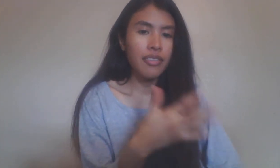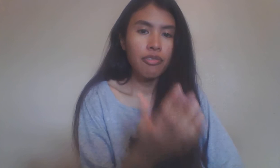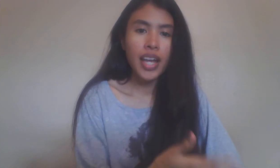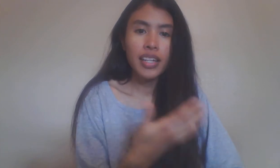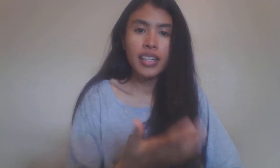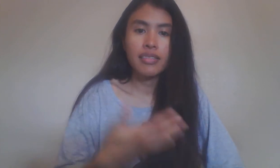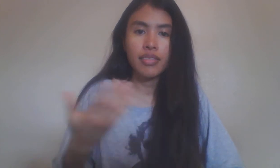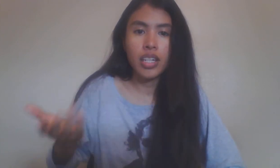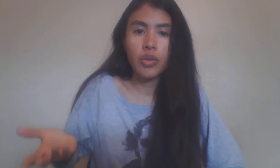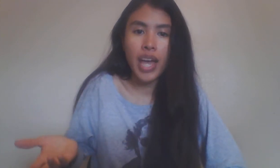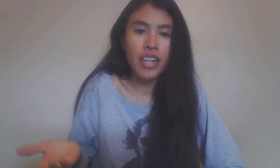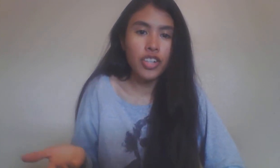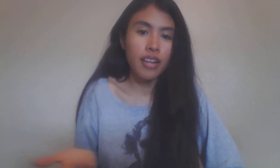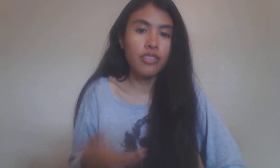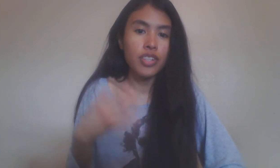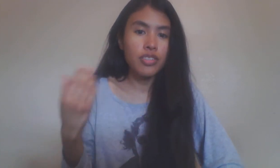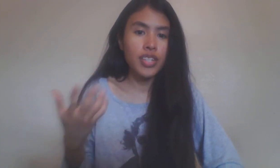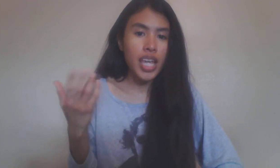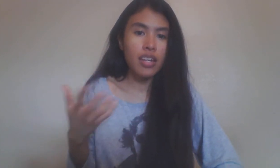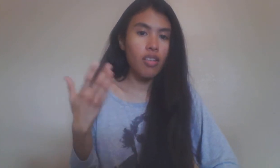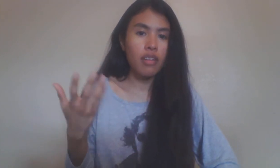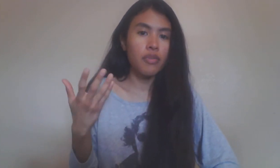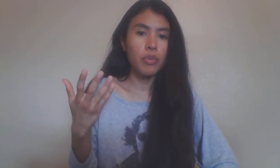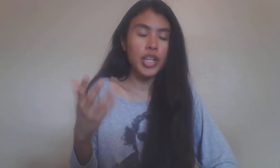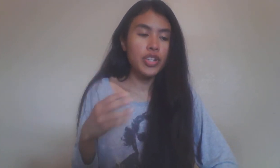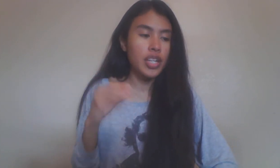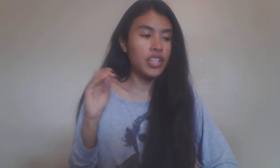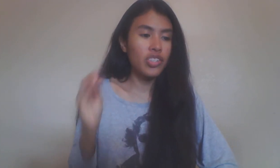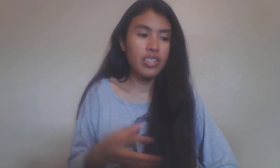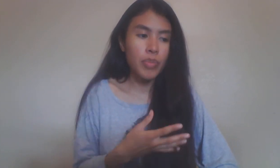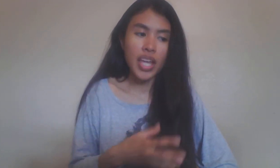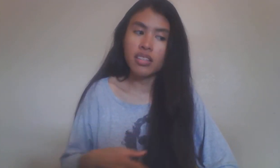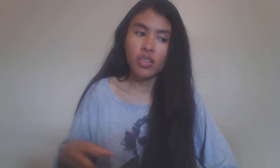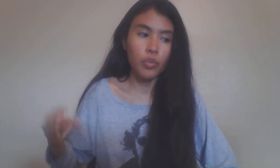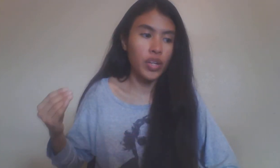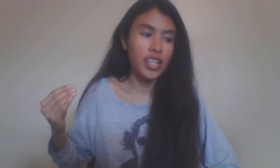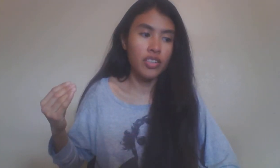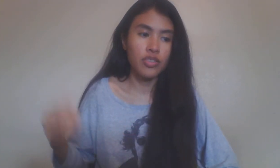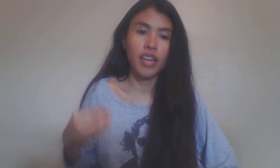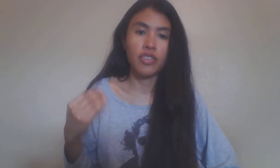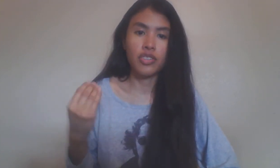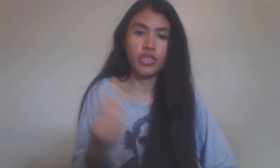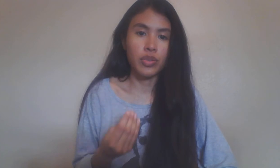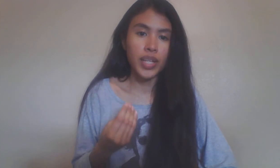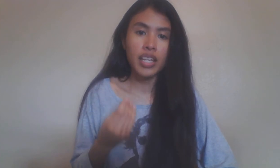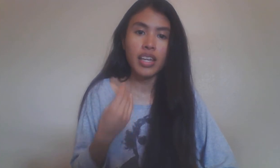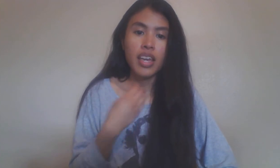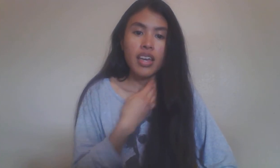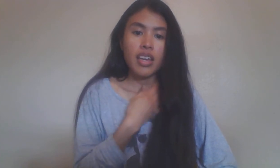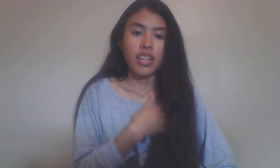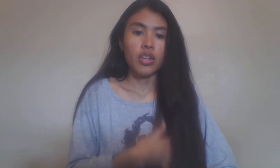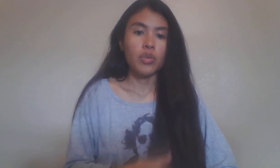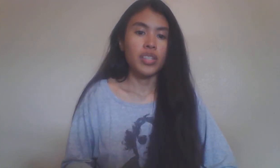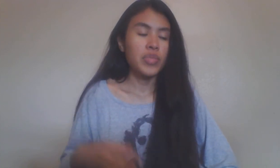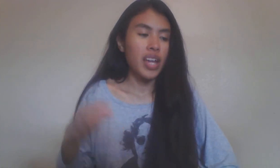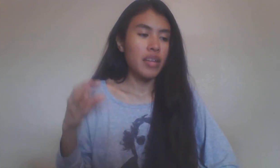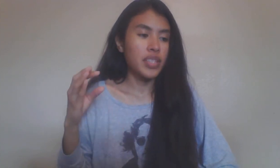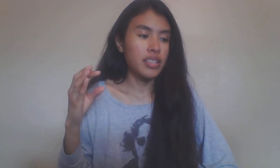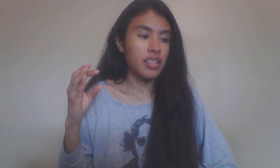find it, you know, kind of challenging to take in a lot of information. It just depends on what your Saturn is doing. You know, sometimes this can